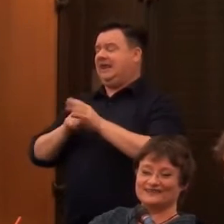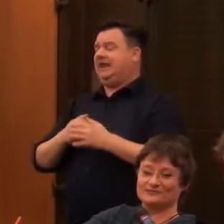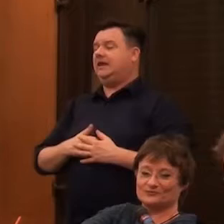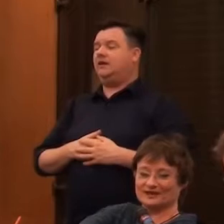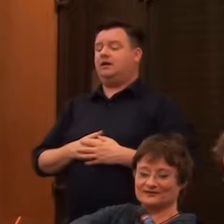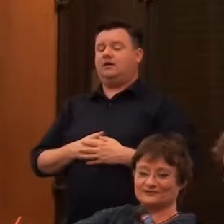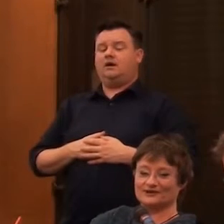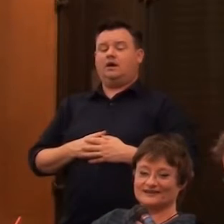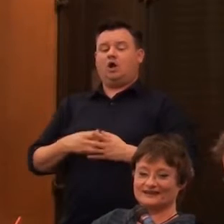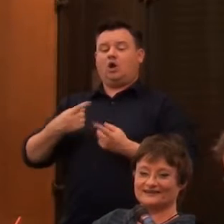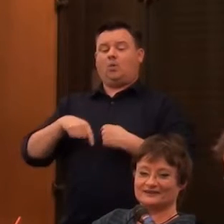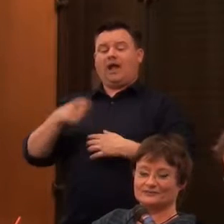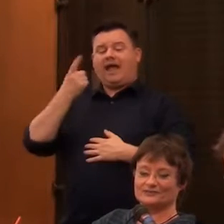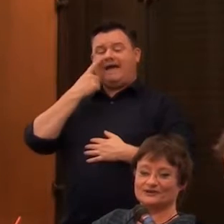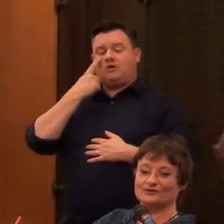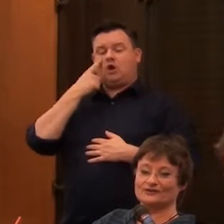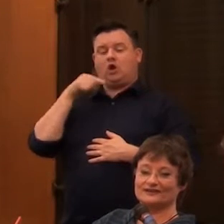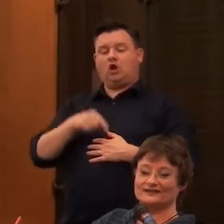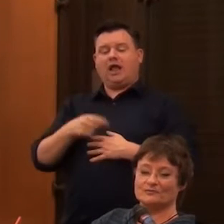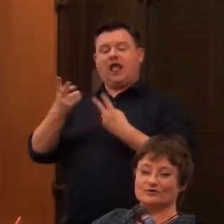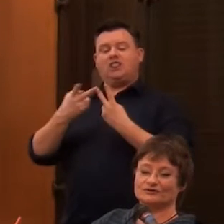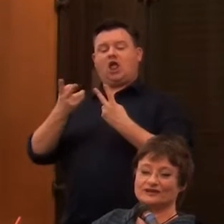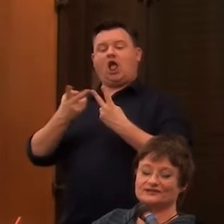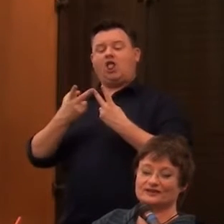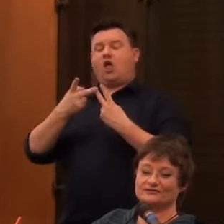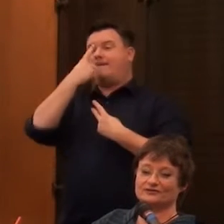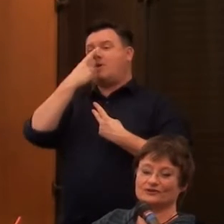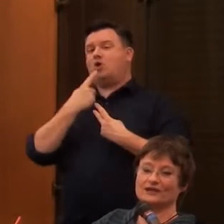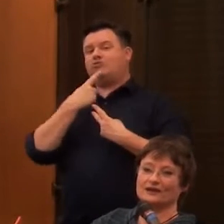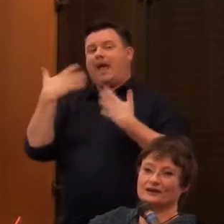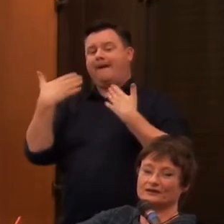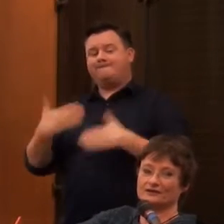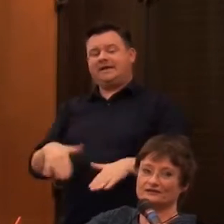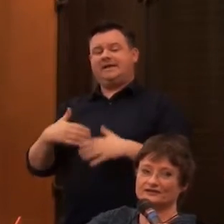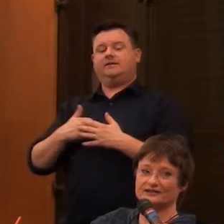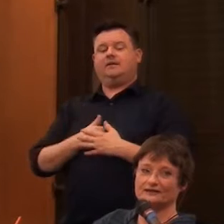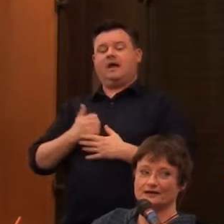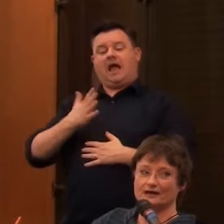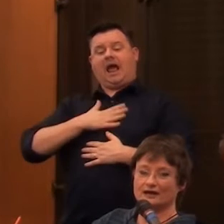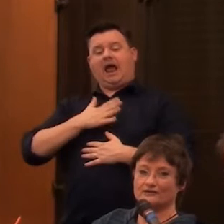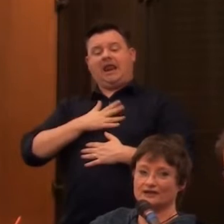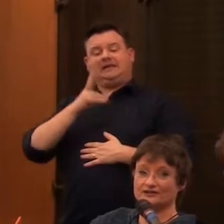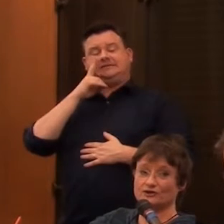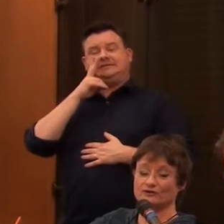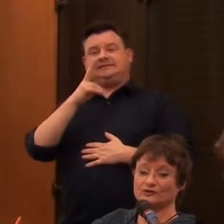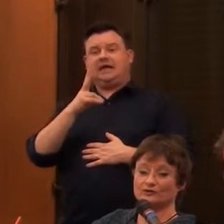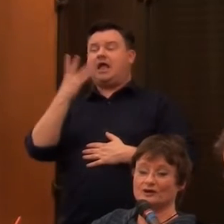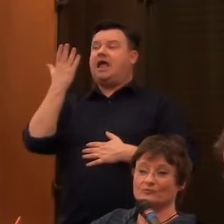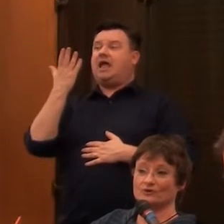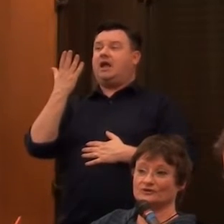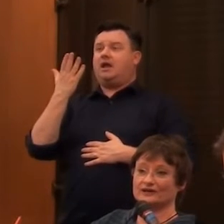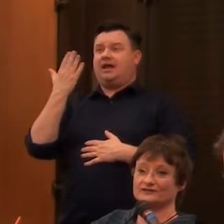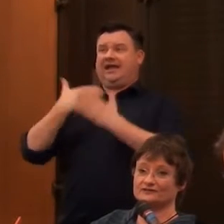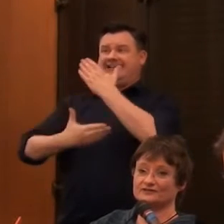And then we're kind of looking at the other portraits that I've done. And I'd like to see the historical